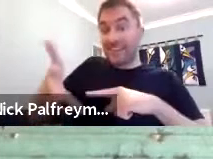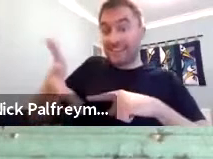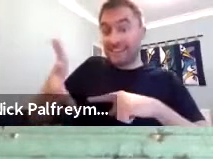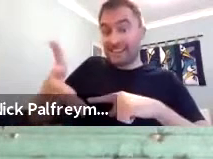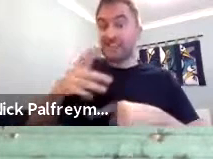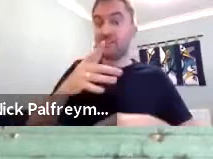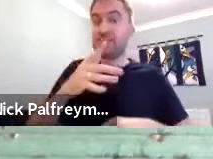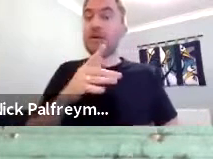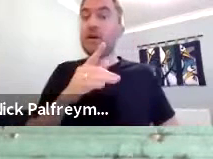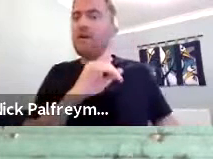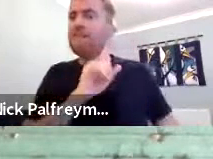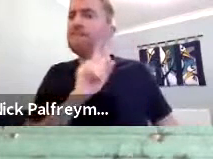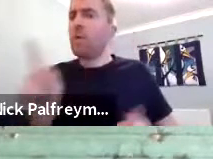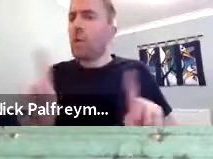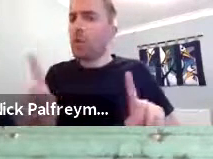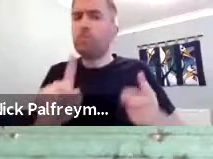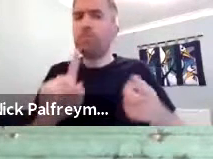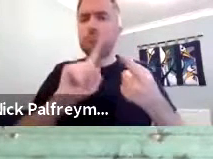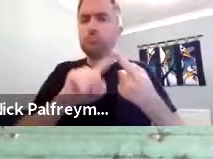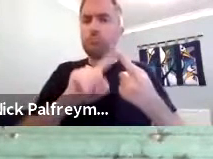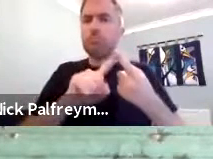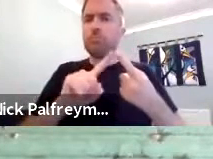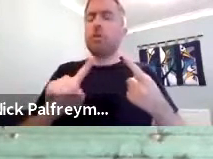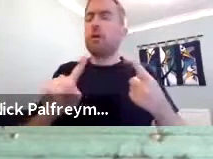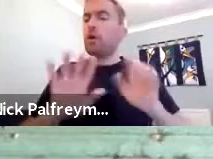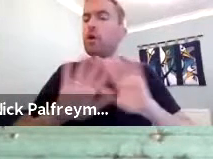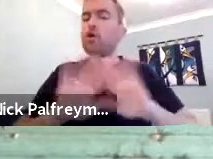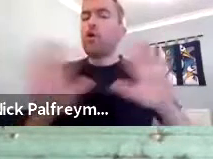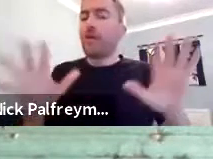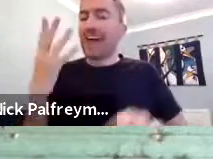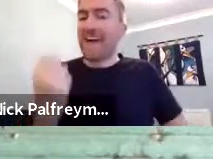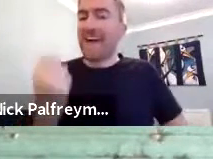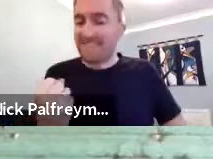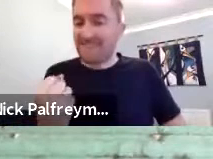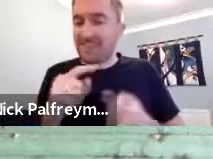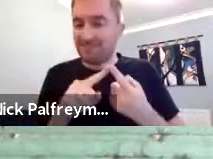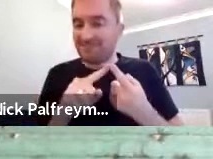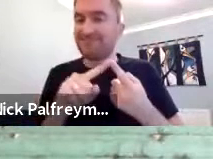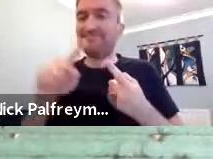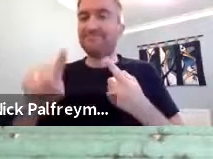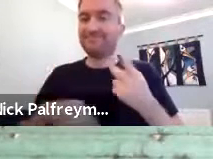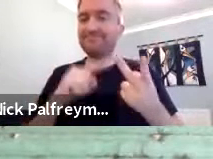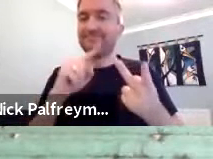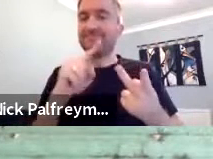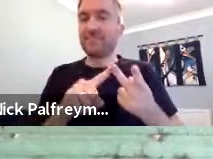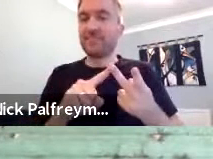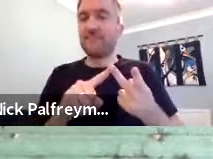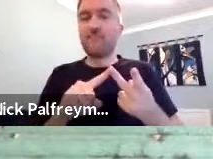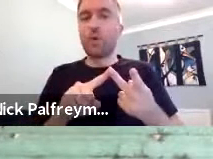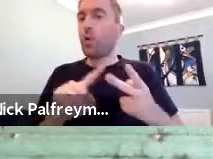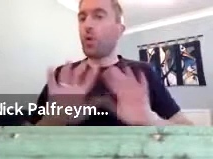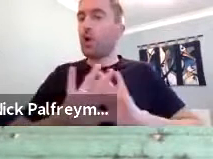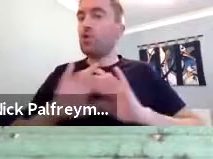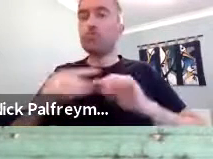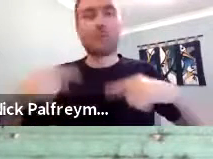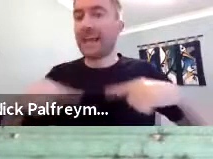So, can see she's using this variant and she's saying, I don't have it.